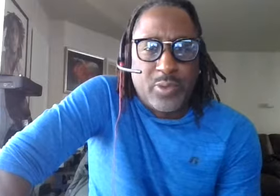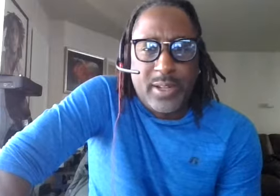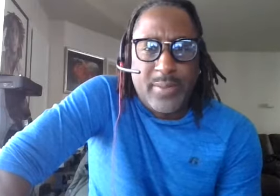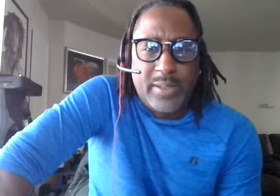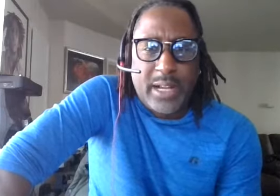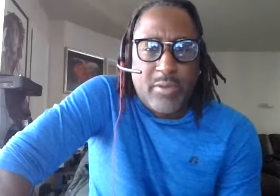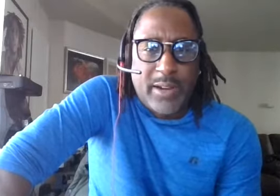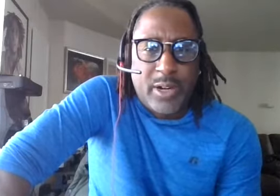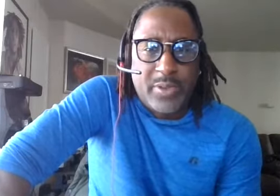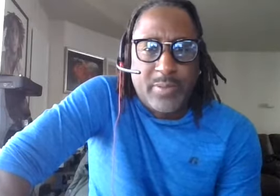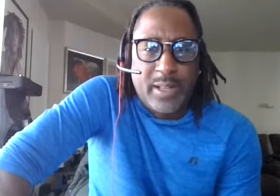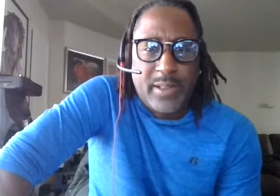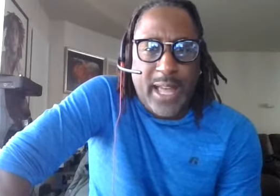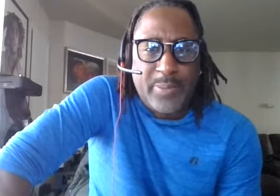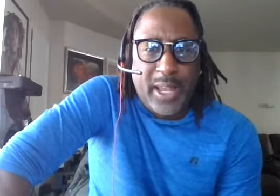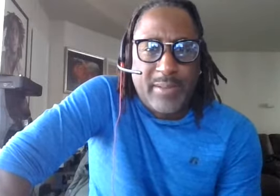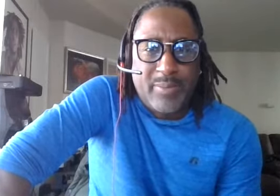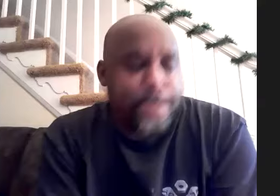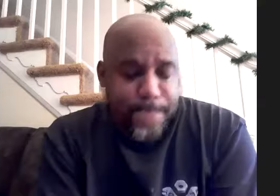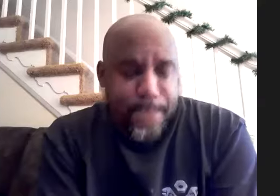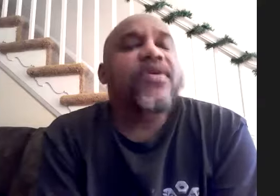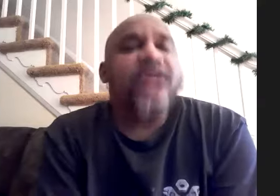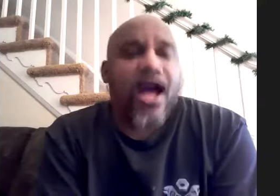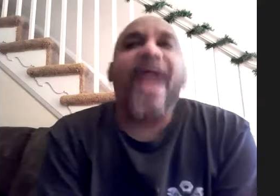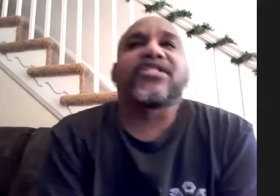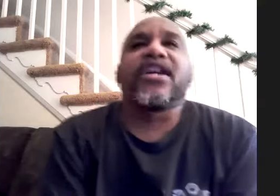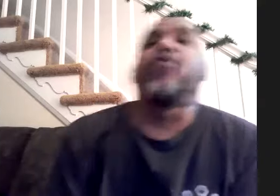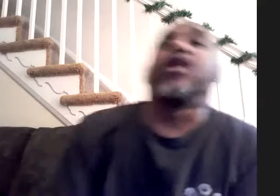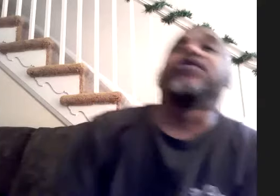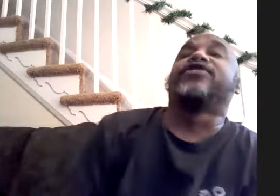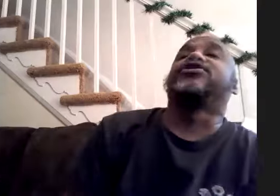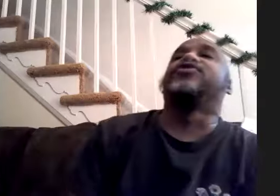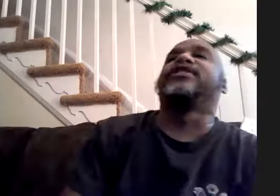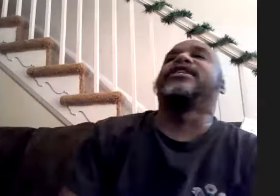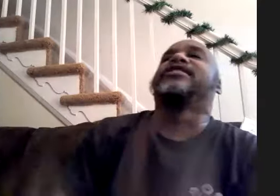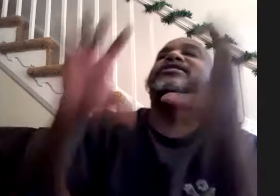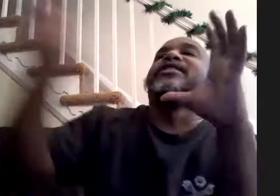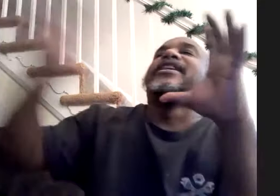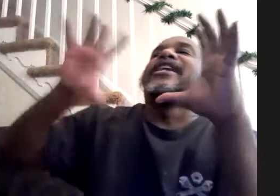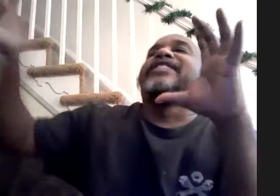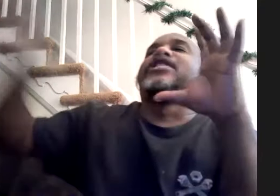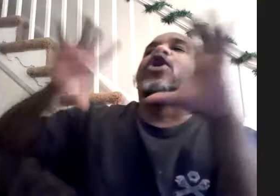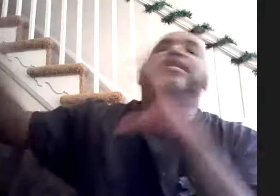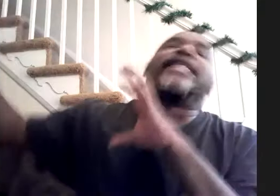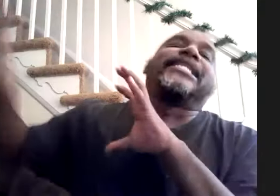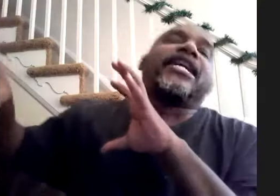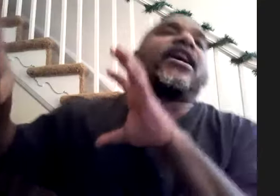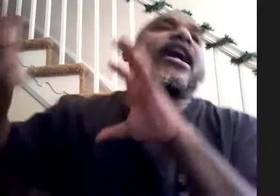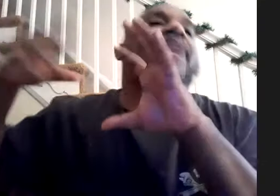is that correct russell the the last band yeah actually yeah well later than soon is is an open-ended thing and i'm